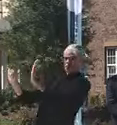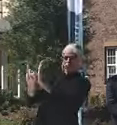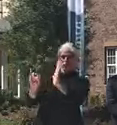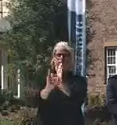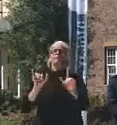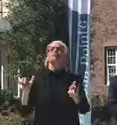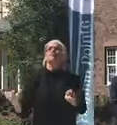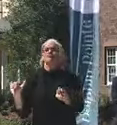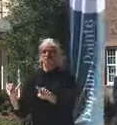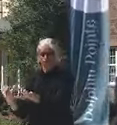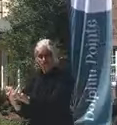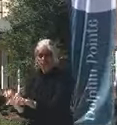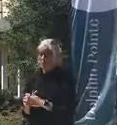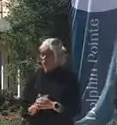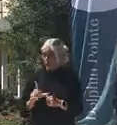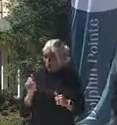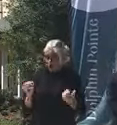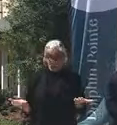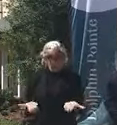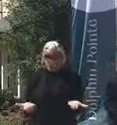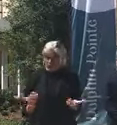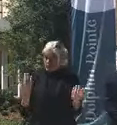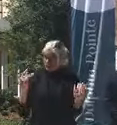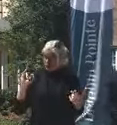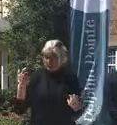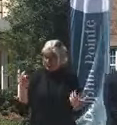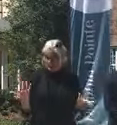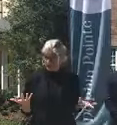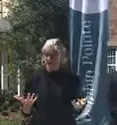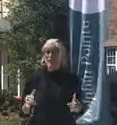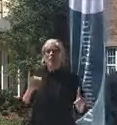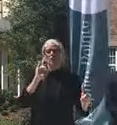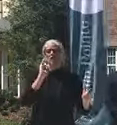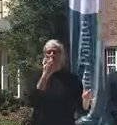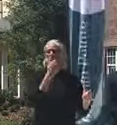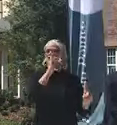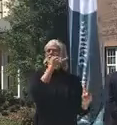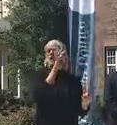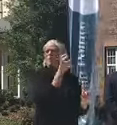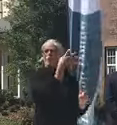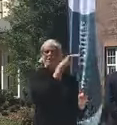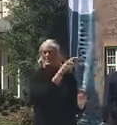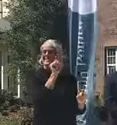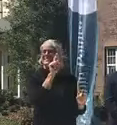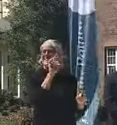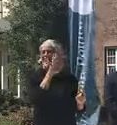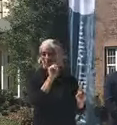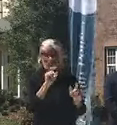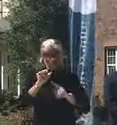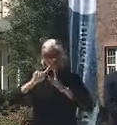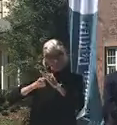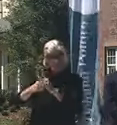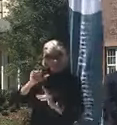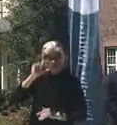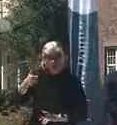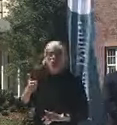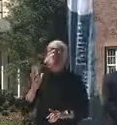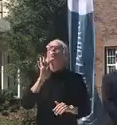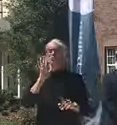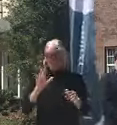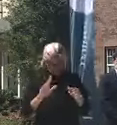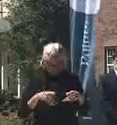What we're going to do here in Jacksonville is at the Jacksonville Jaguar Stadium starting tomorrow. We are going to be offering